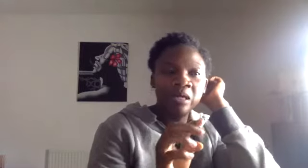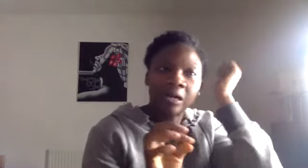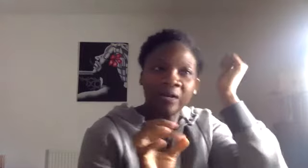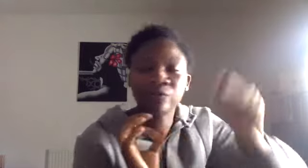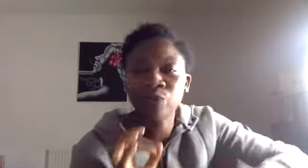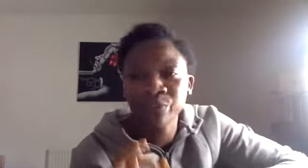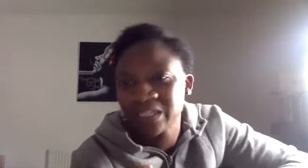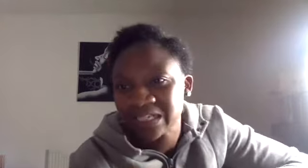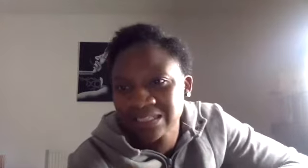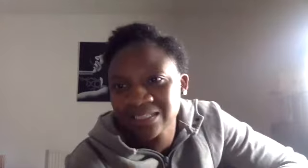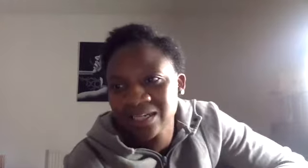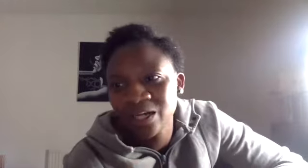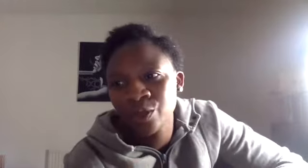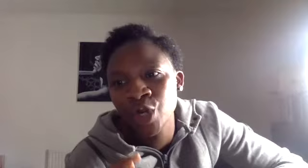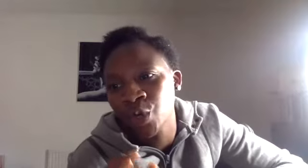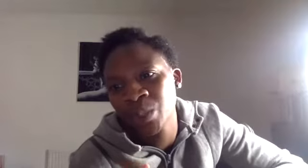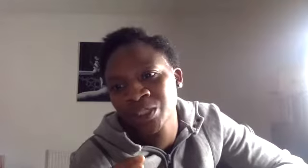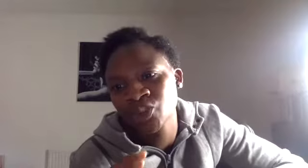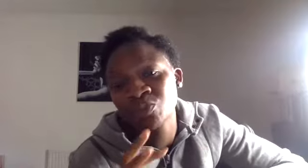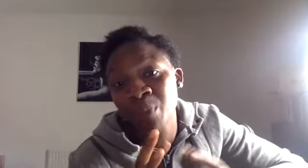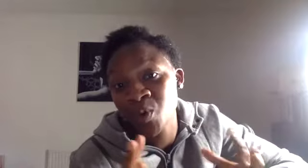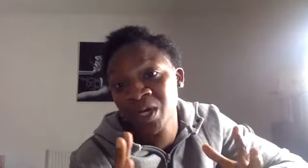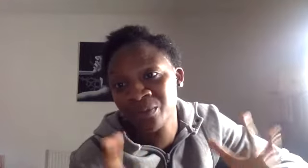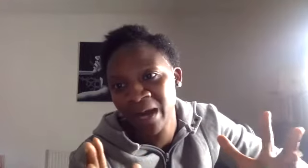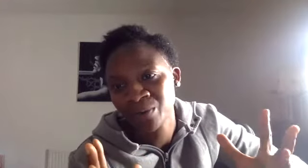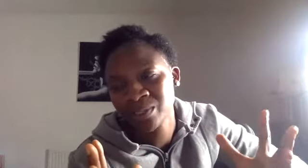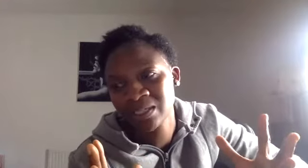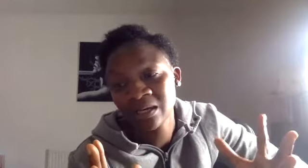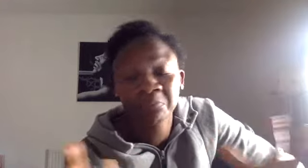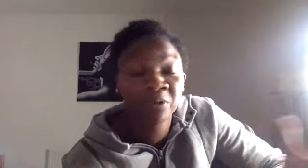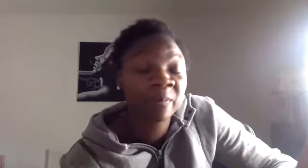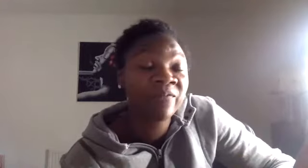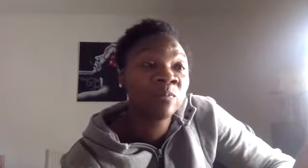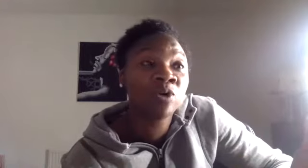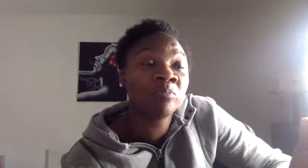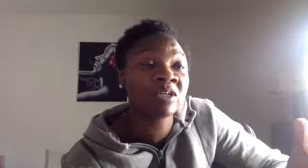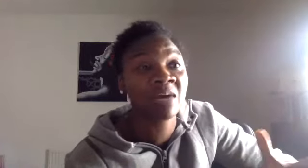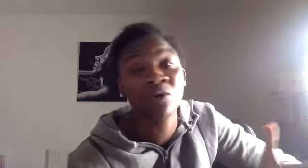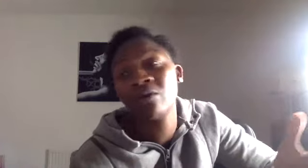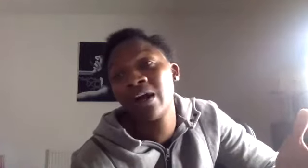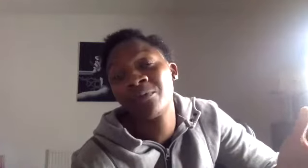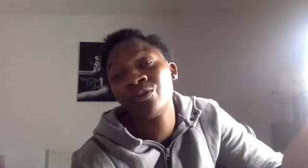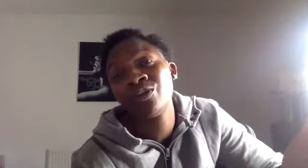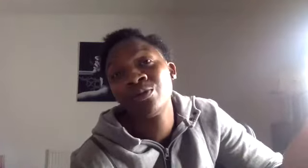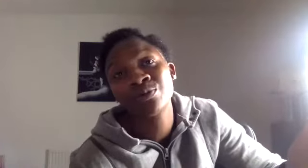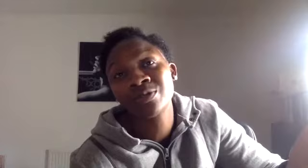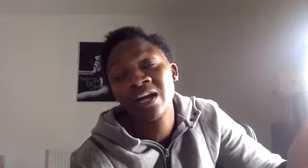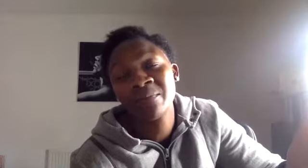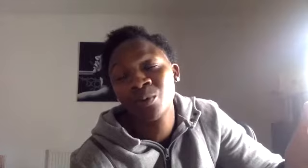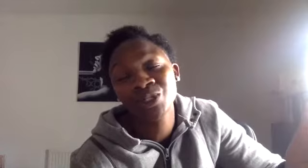If you notice, no one has spoken about, correct me if I'm wrong, because I'm not, I'm not on the news all the time. I'm not watching